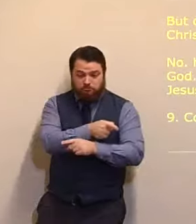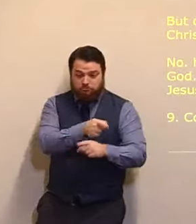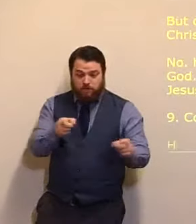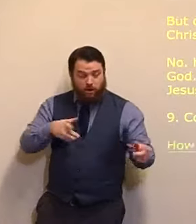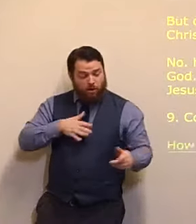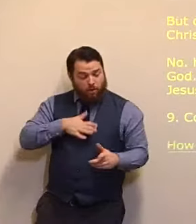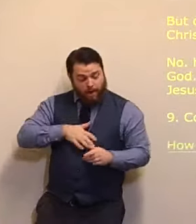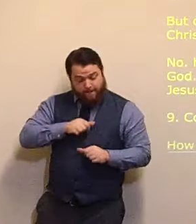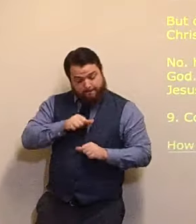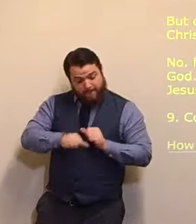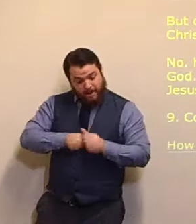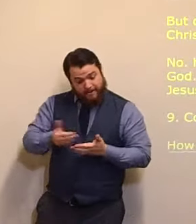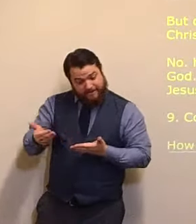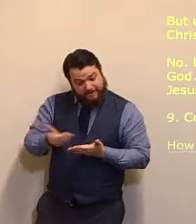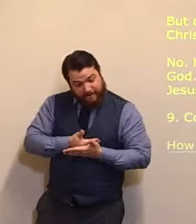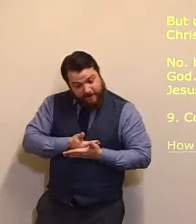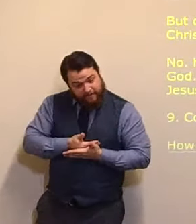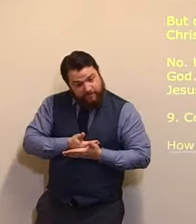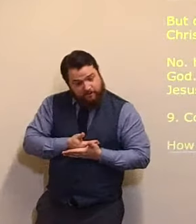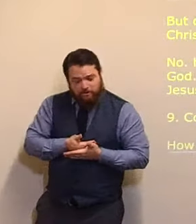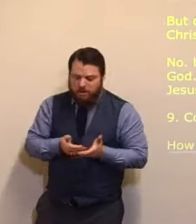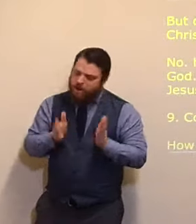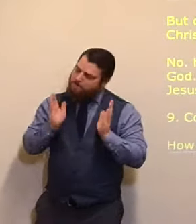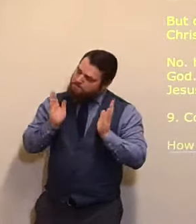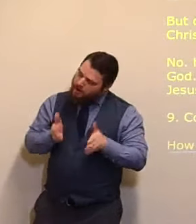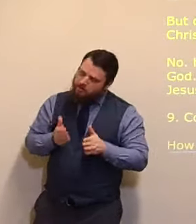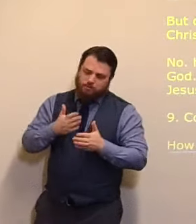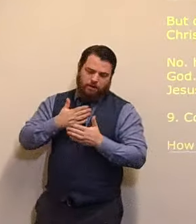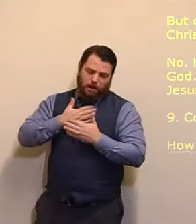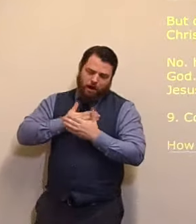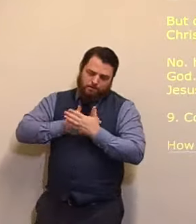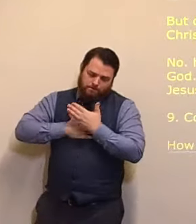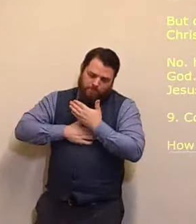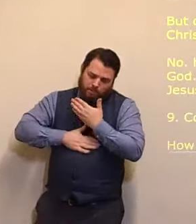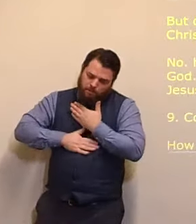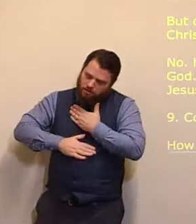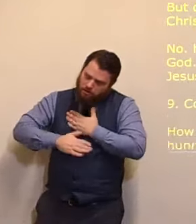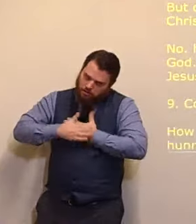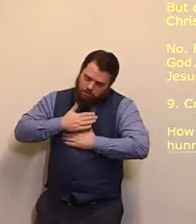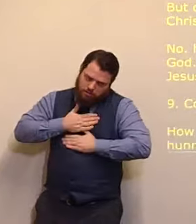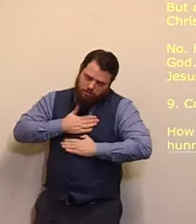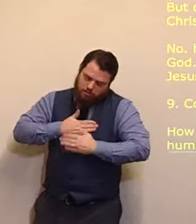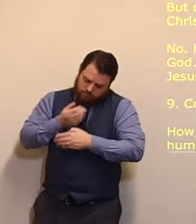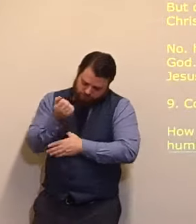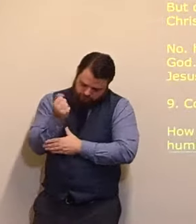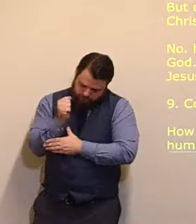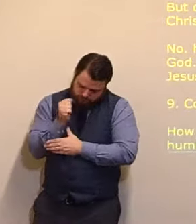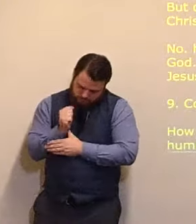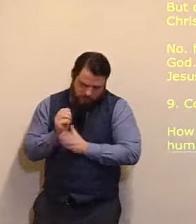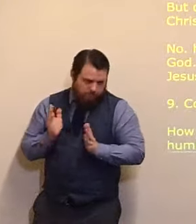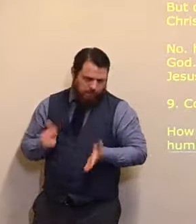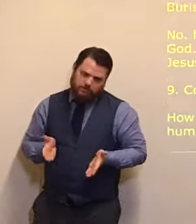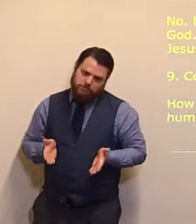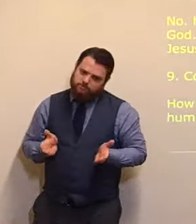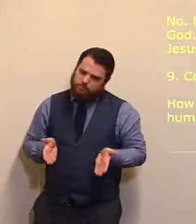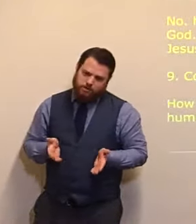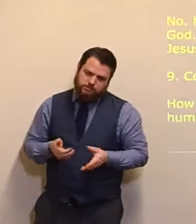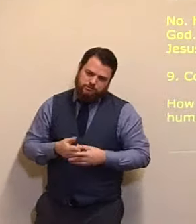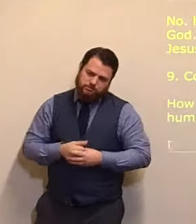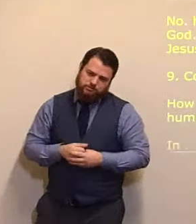you need, to be the humble person. Why? Because, deep down in us, we are all,